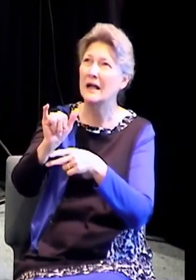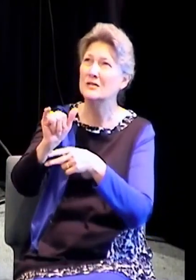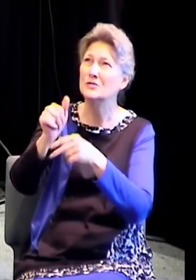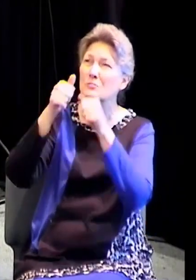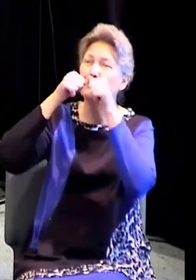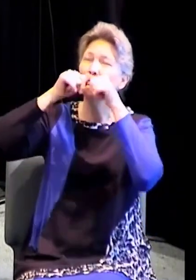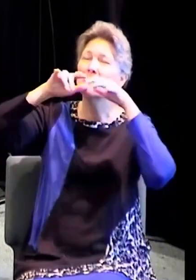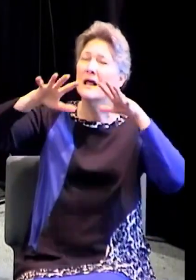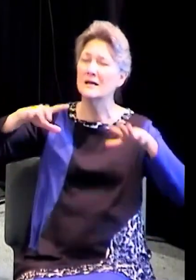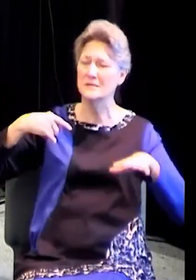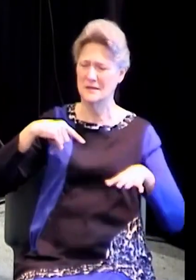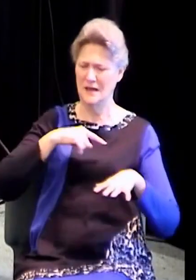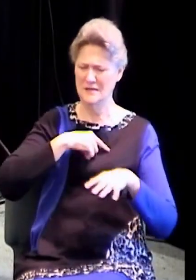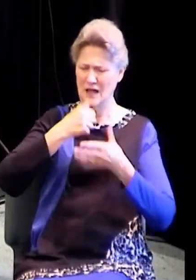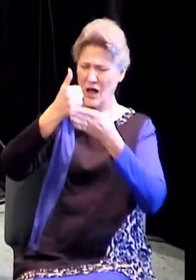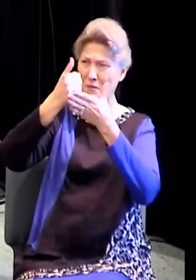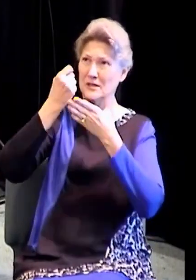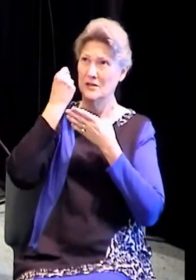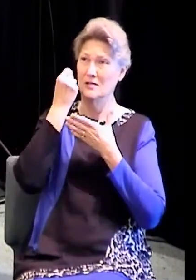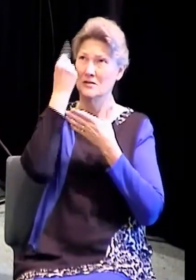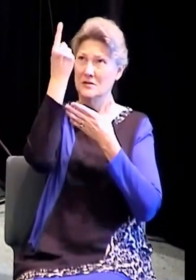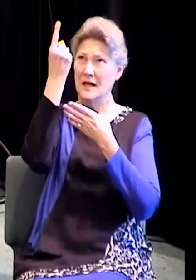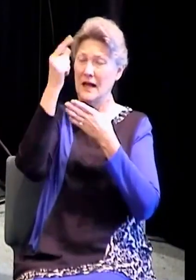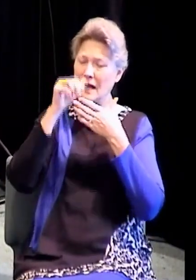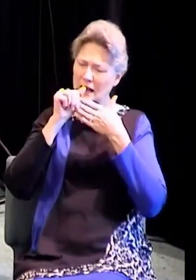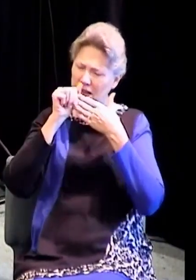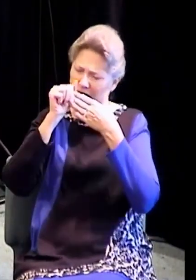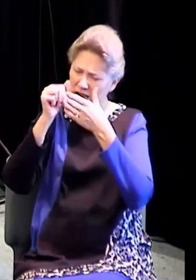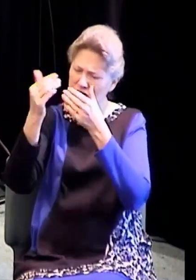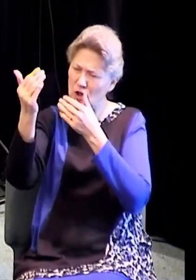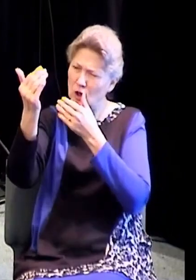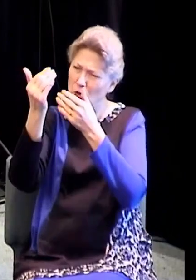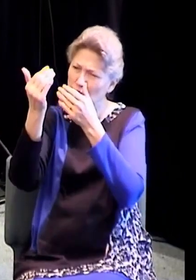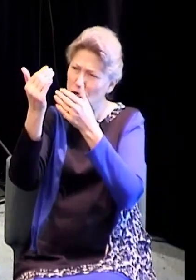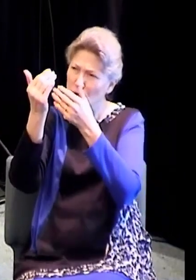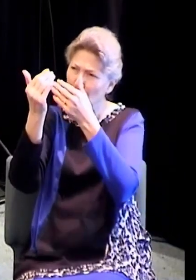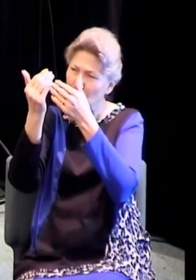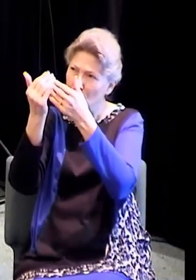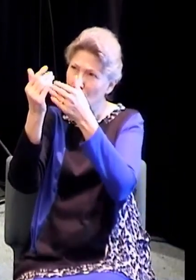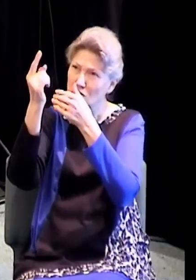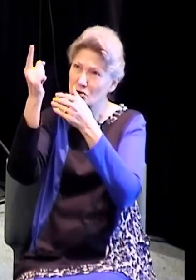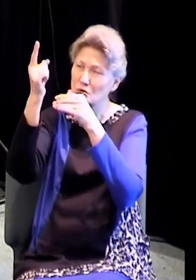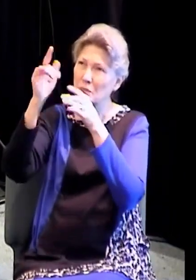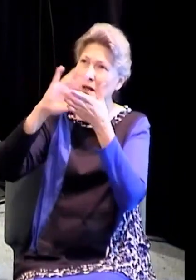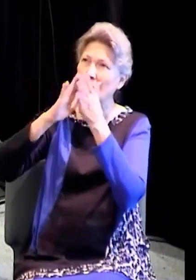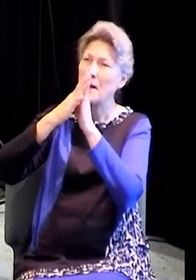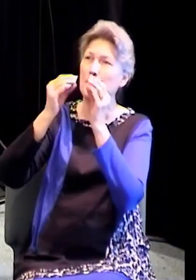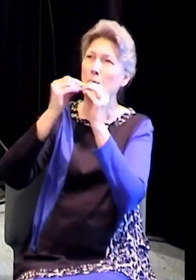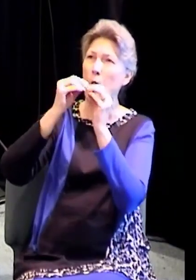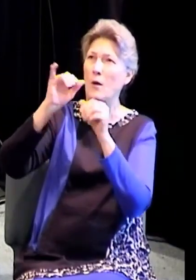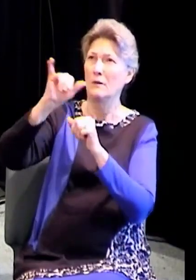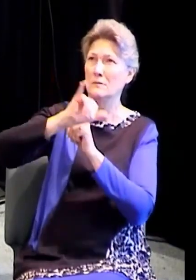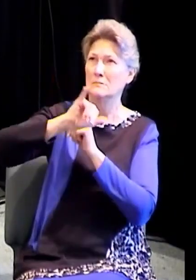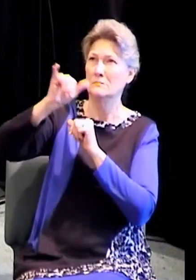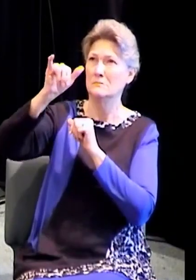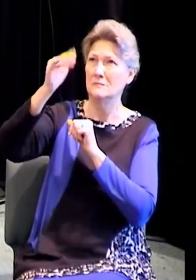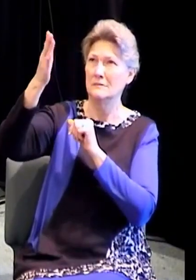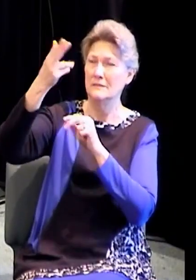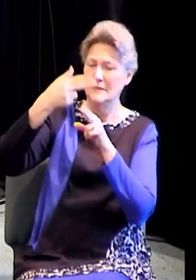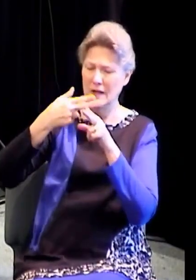give us understanding, and lead us closer to you. We want to be more like you today. We pray in the name of Jesus. In the name of Jesus.